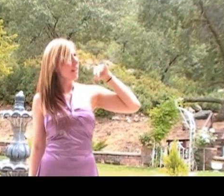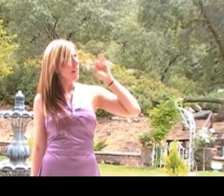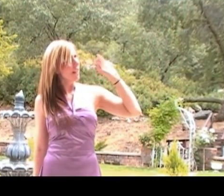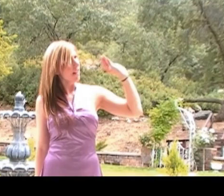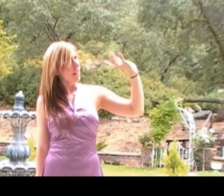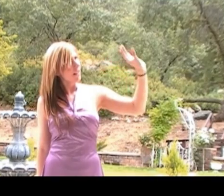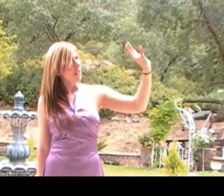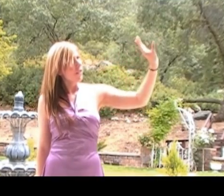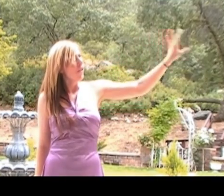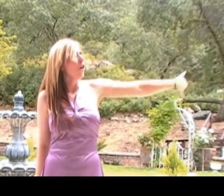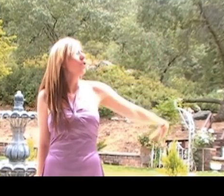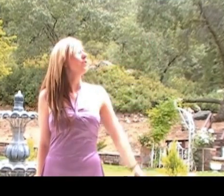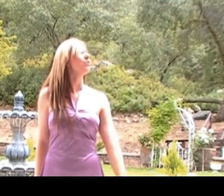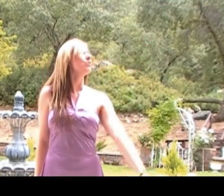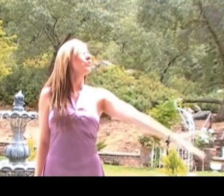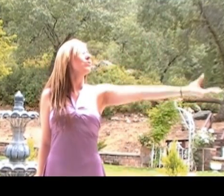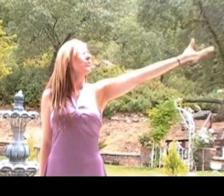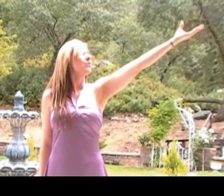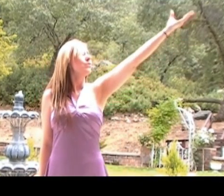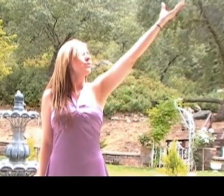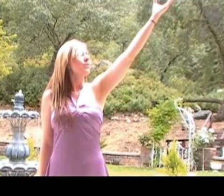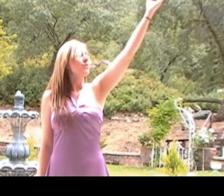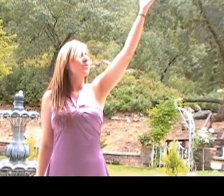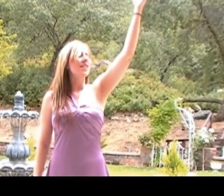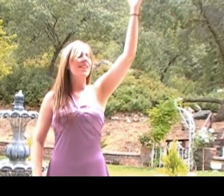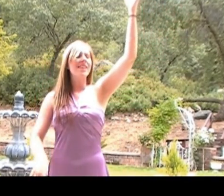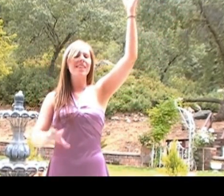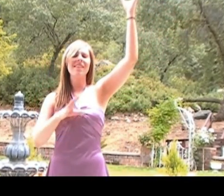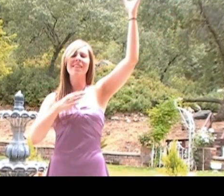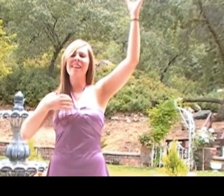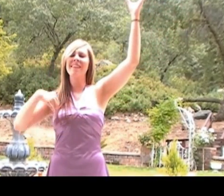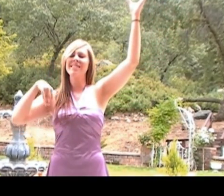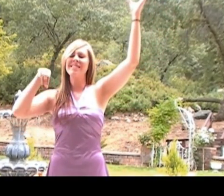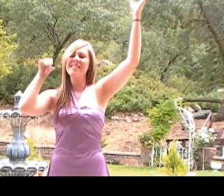For you and I